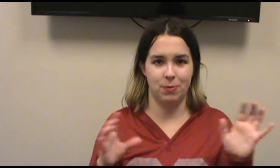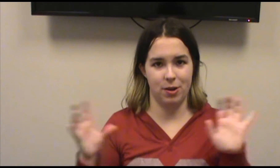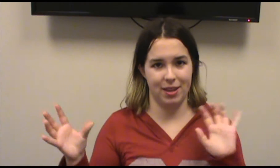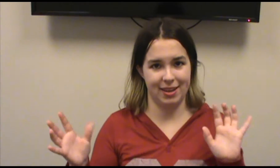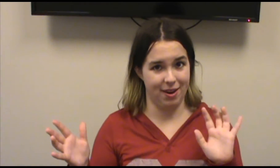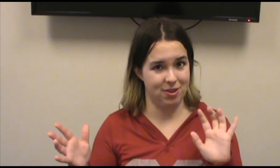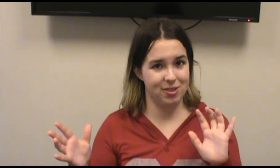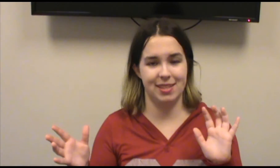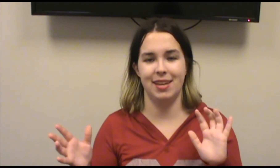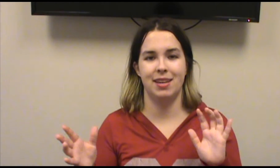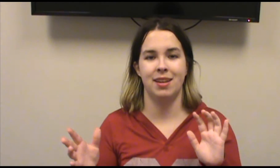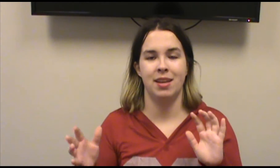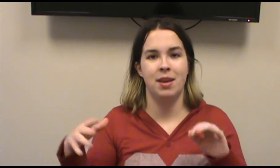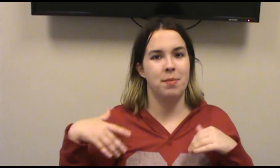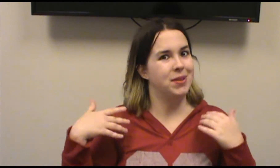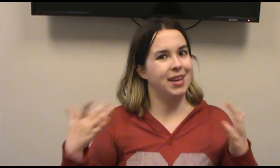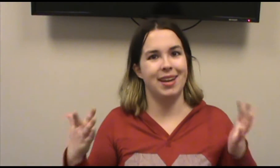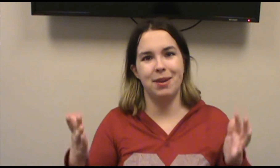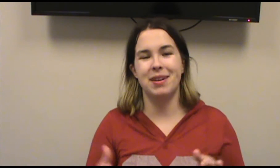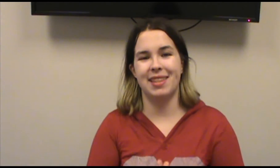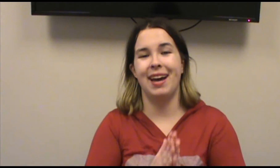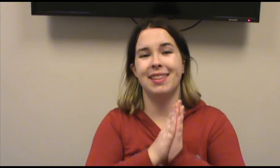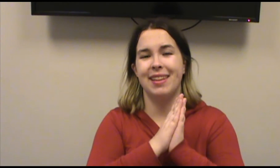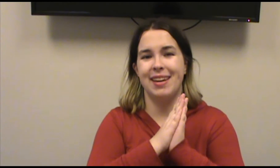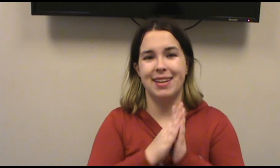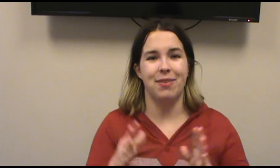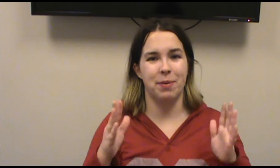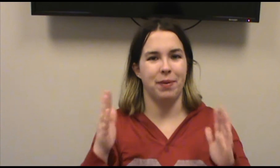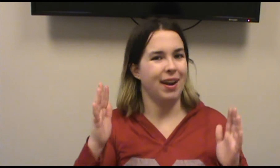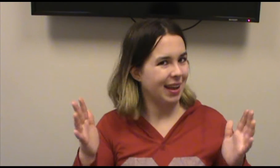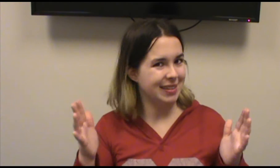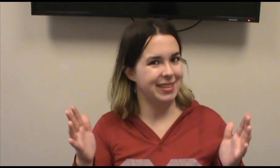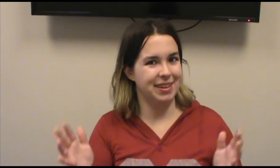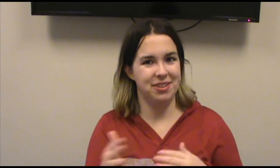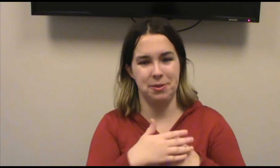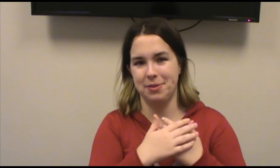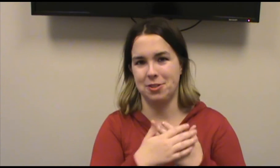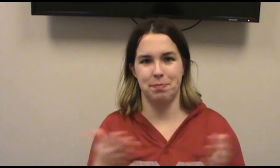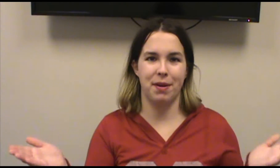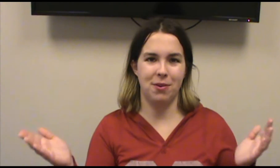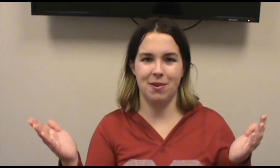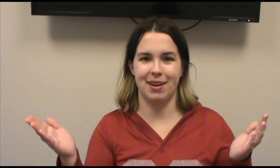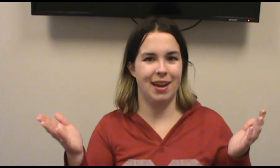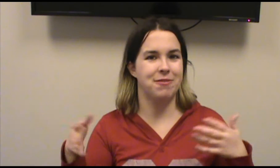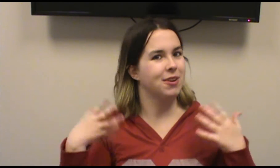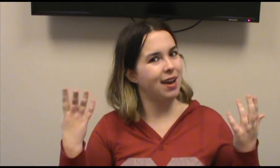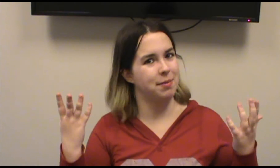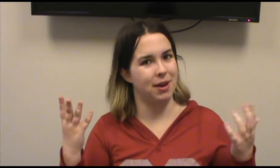Wonderland characters in it, but then again with that they never brought Alice in, she was just murdered and kind of forgotten about.